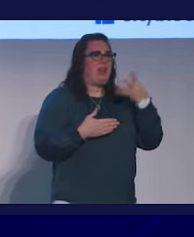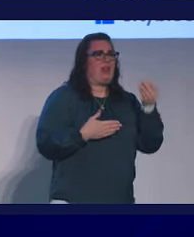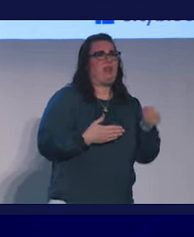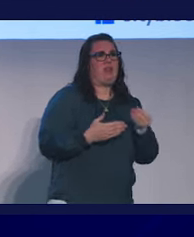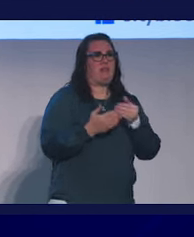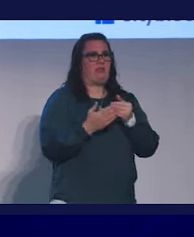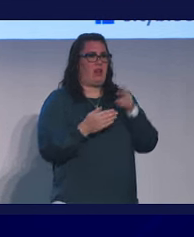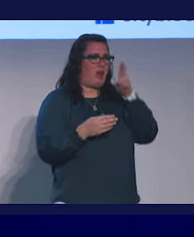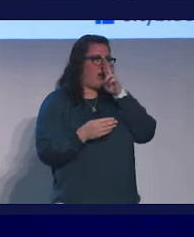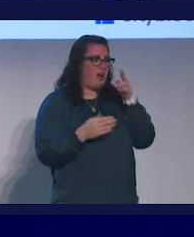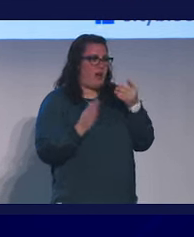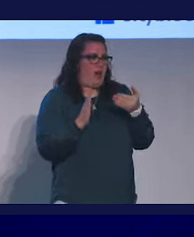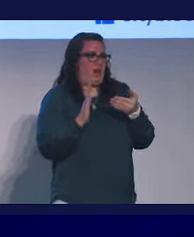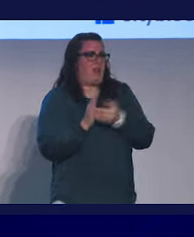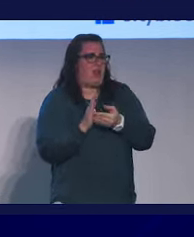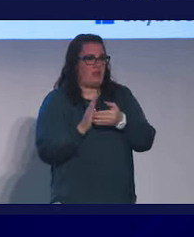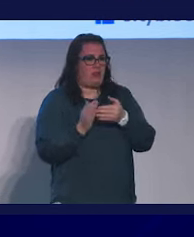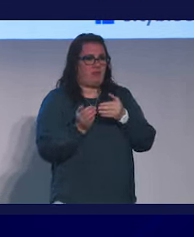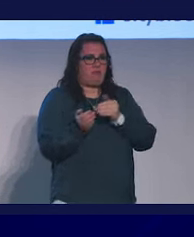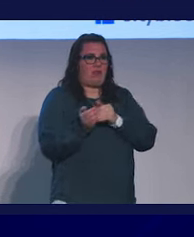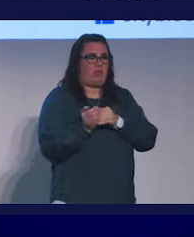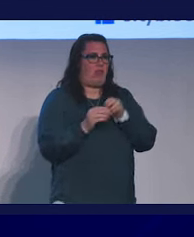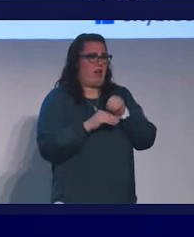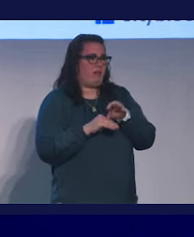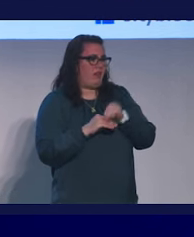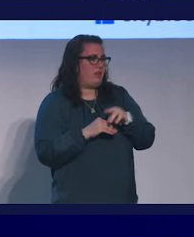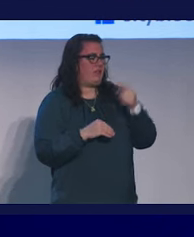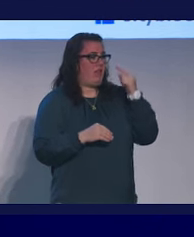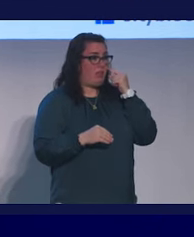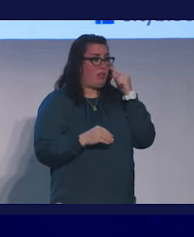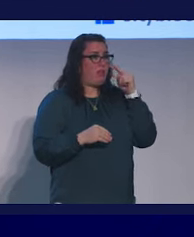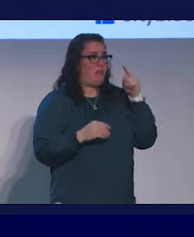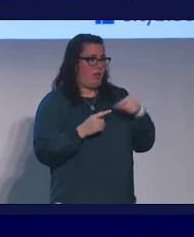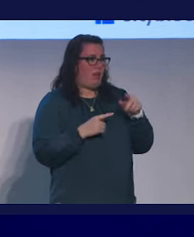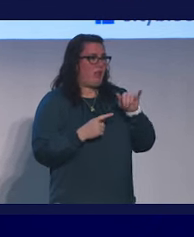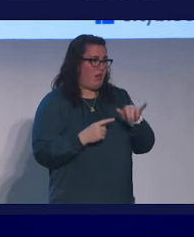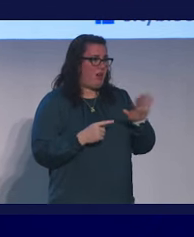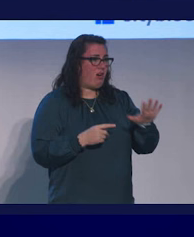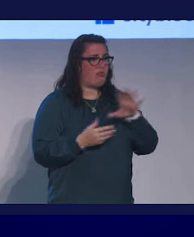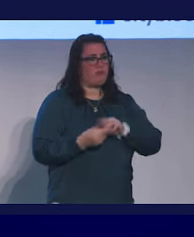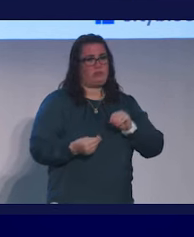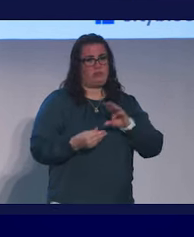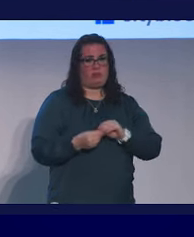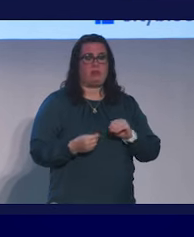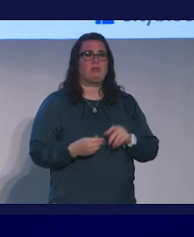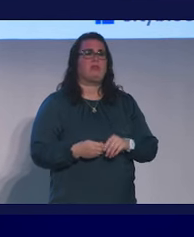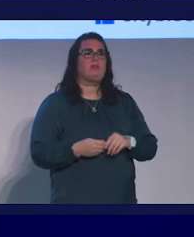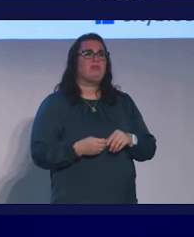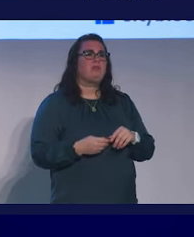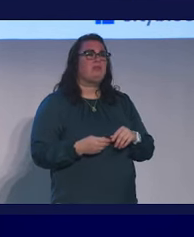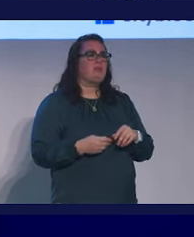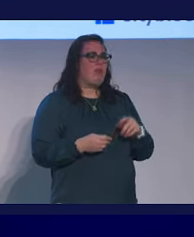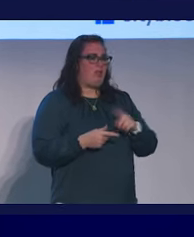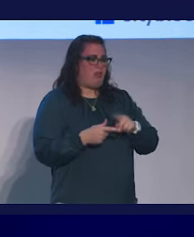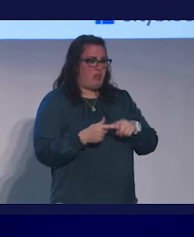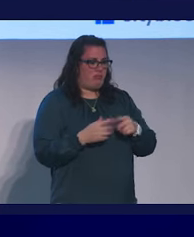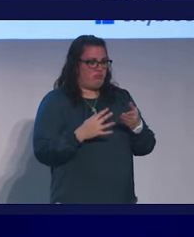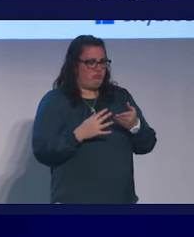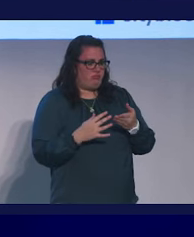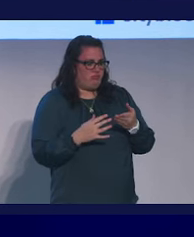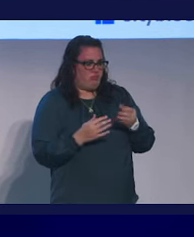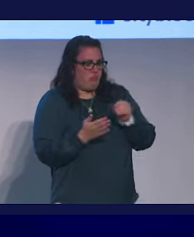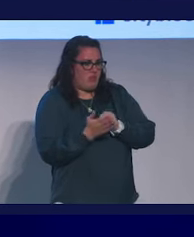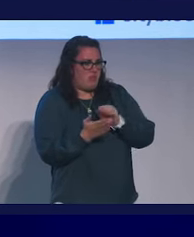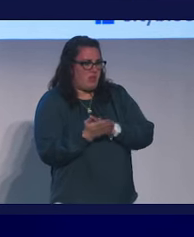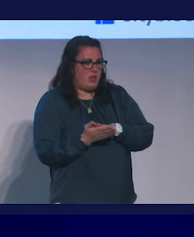advice. It's not their fault. It's our fault. We got to really think about that. But this was her story. And then there would always be a little footnote. P.S.